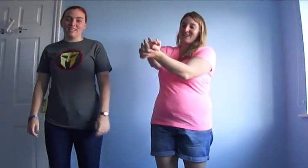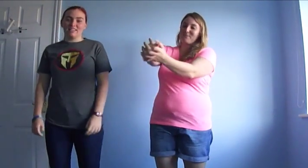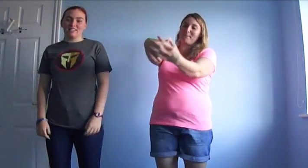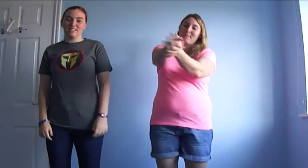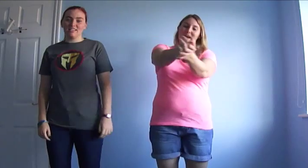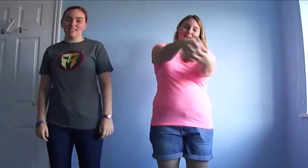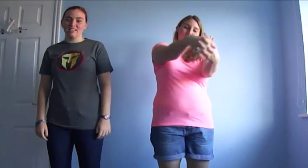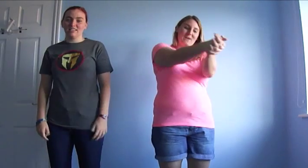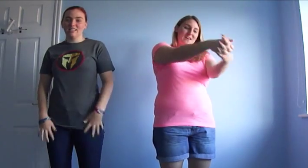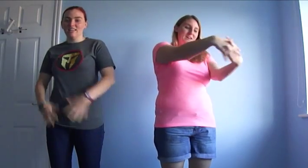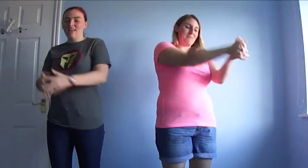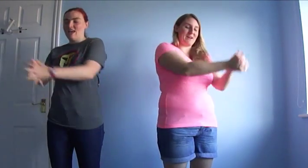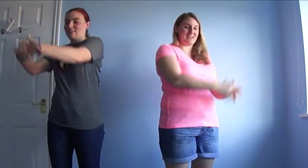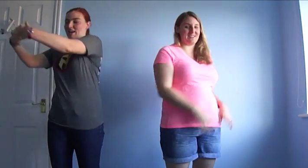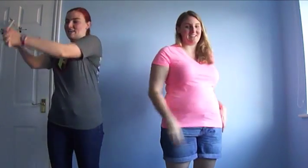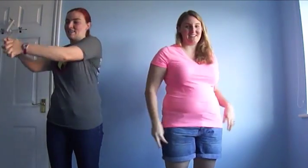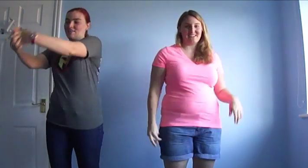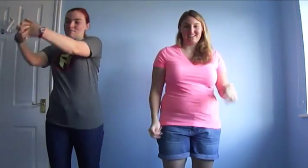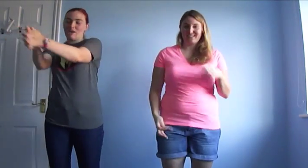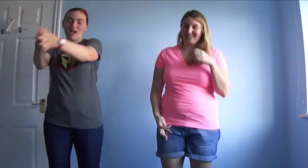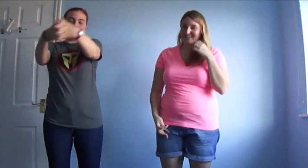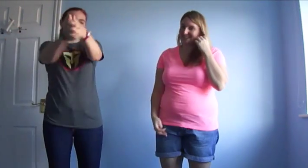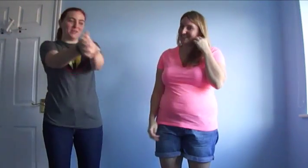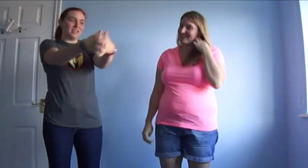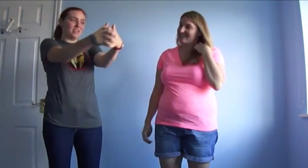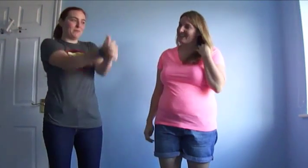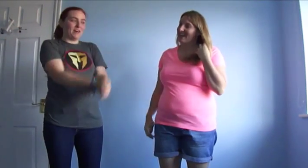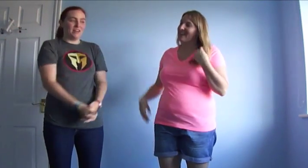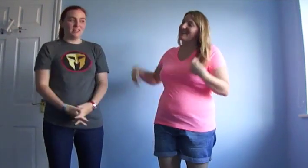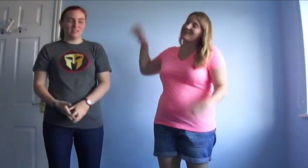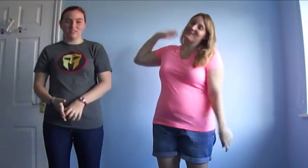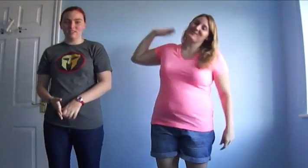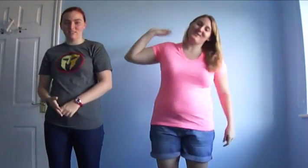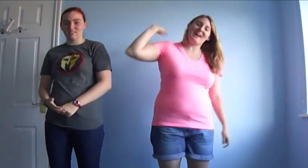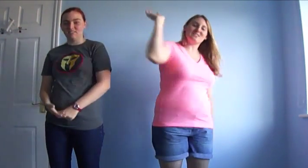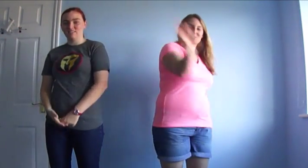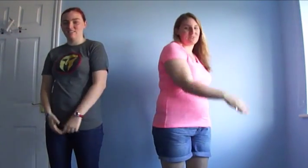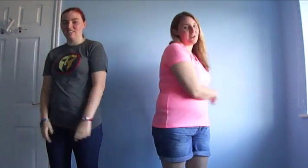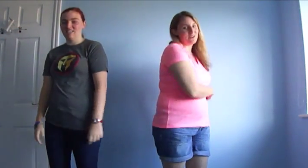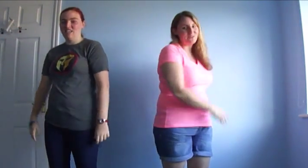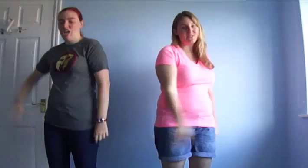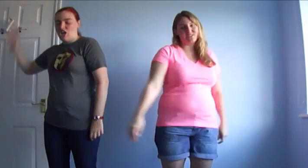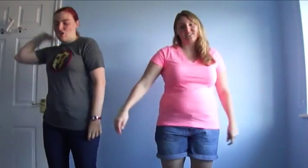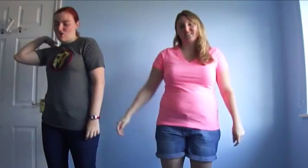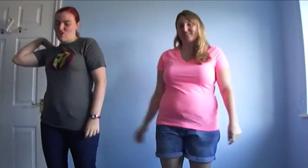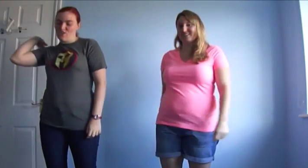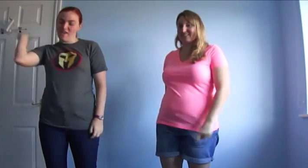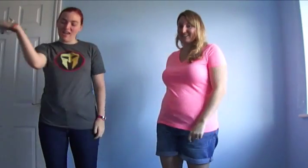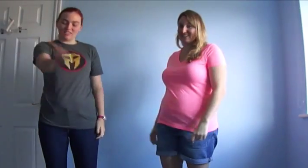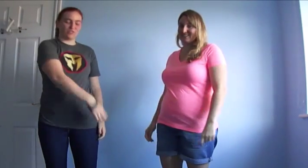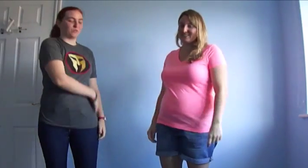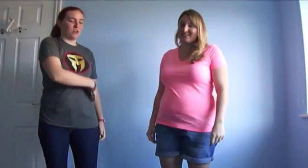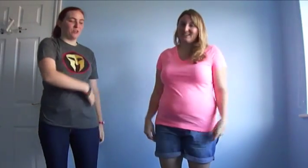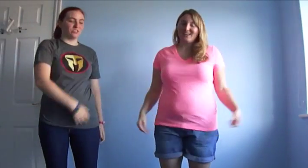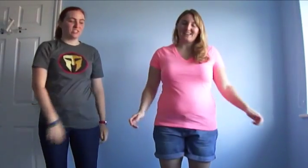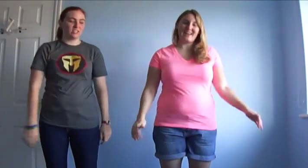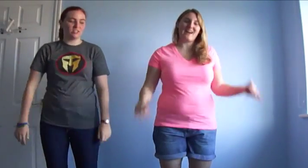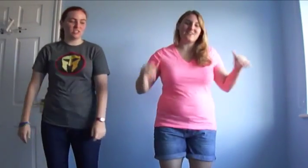eaten by amoeba, got eaten by amoeba. Ooh, that's gross! Ooh, that's gross! Now